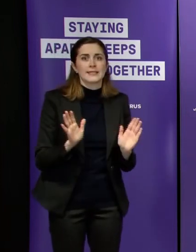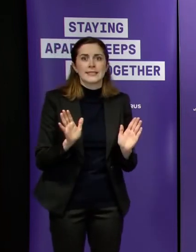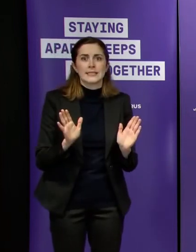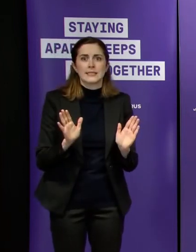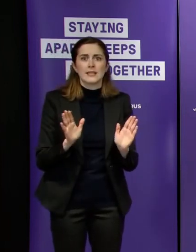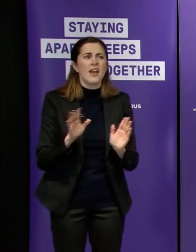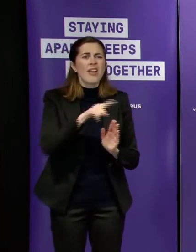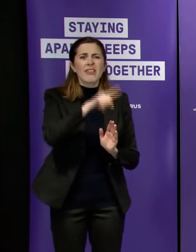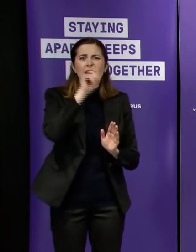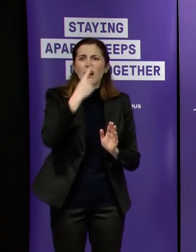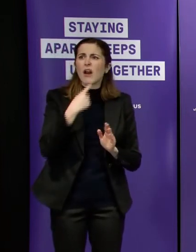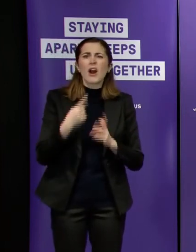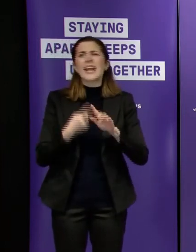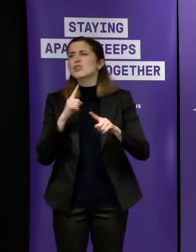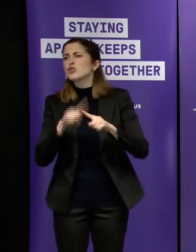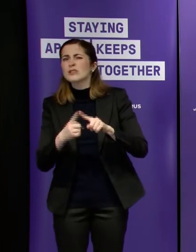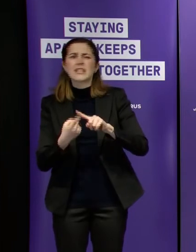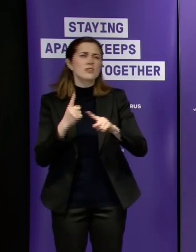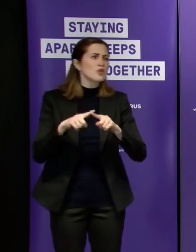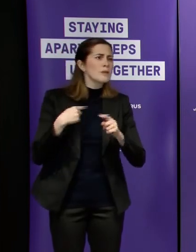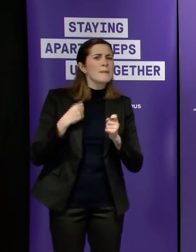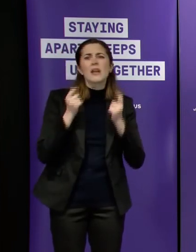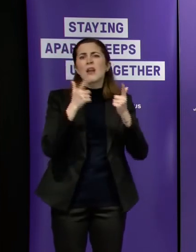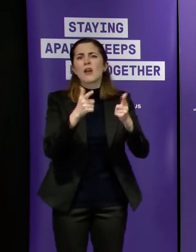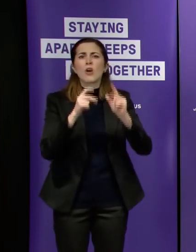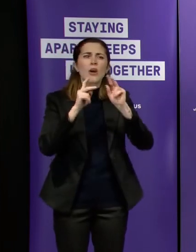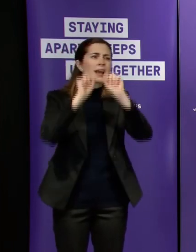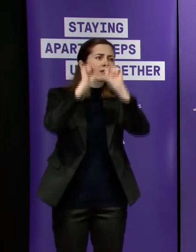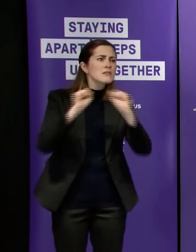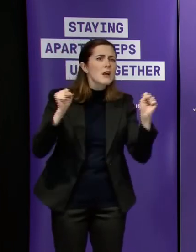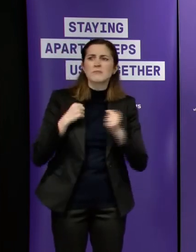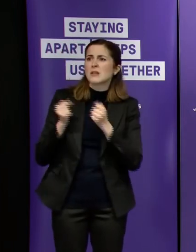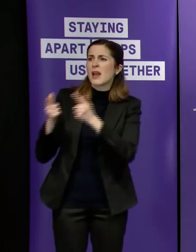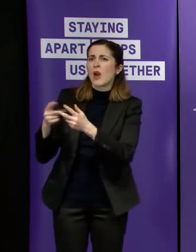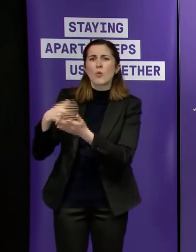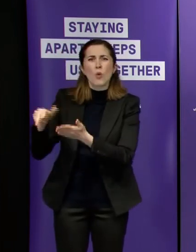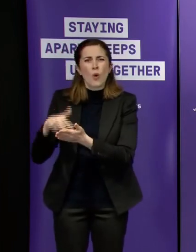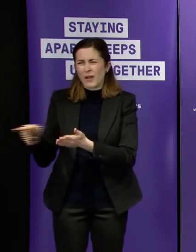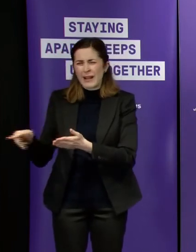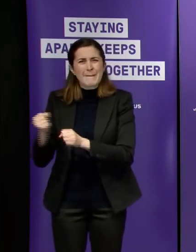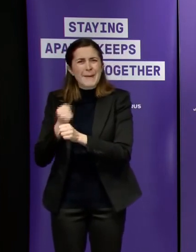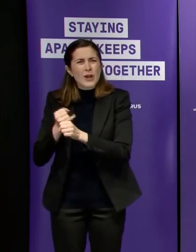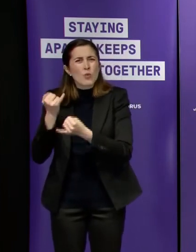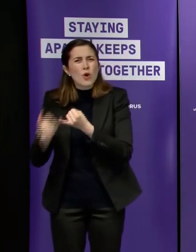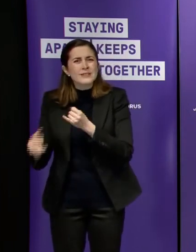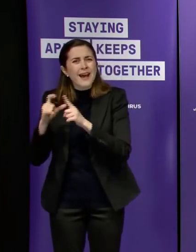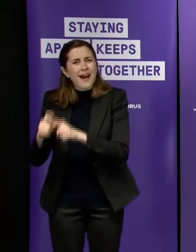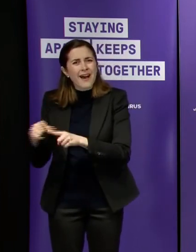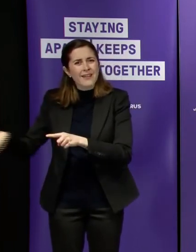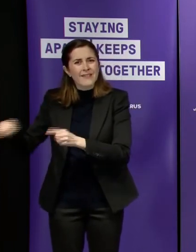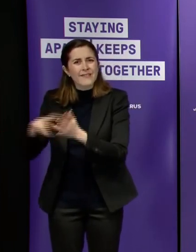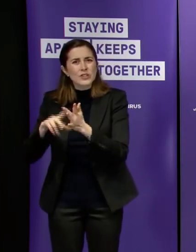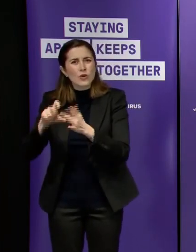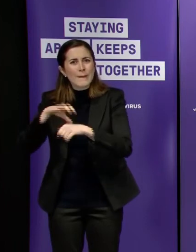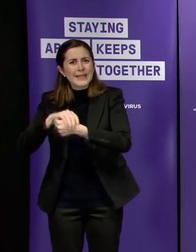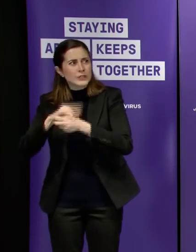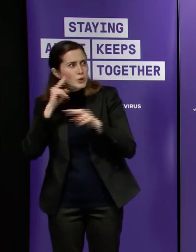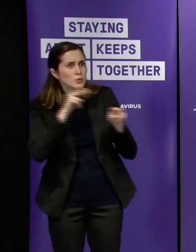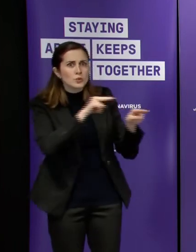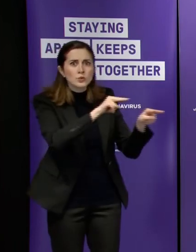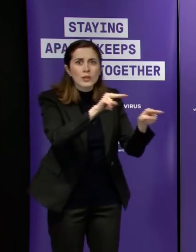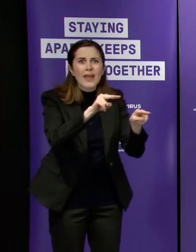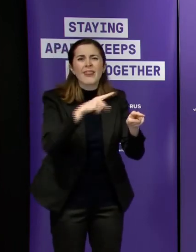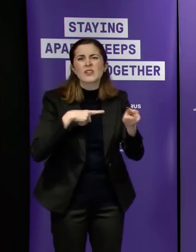well i wasn't there because i was out on a walk that's a much harder thing for victoria police to cover so on that basis that was